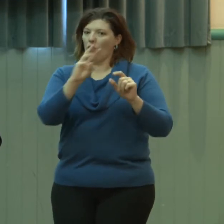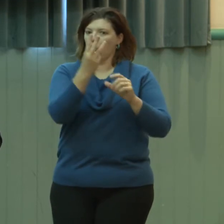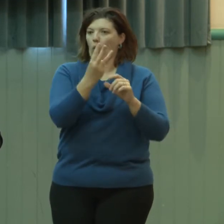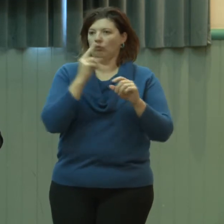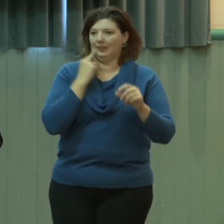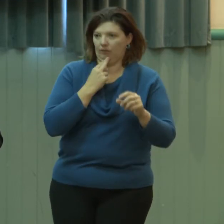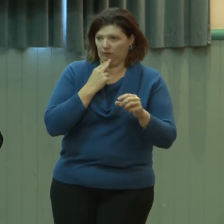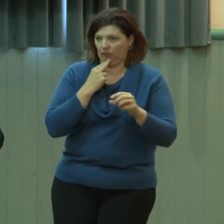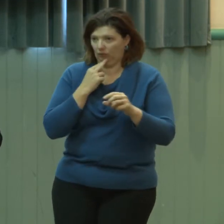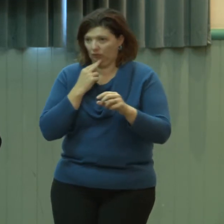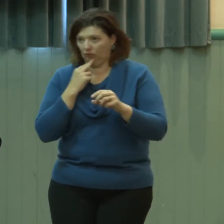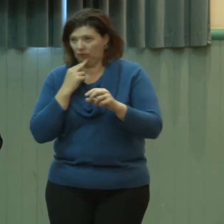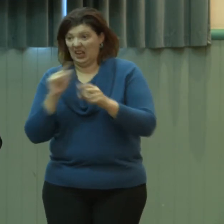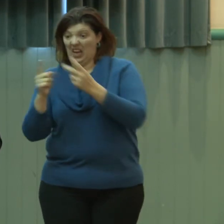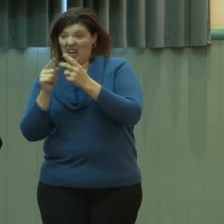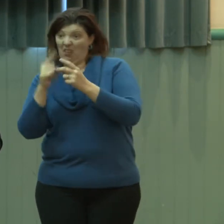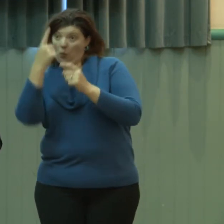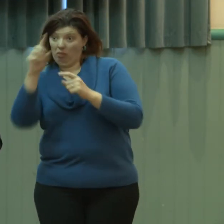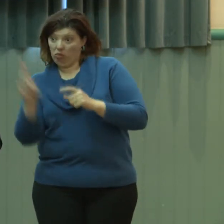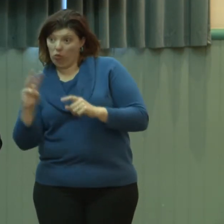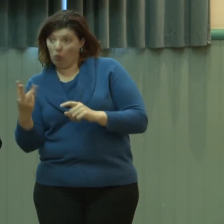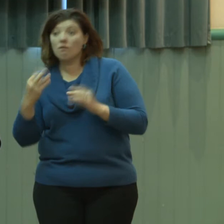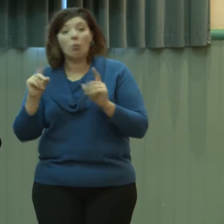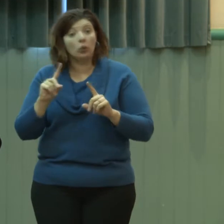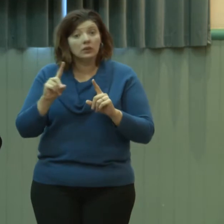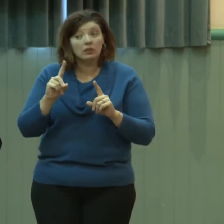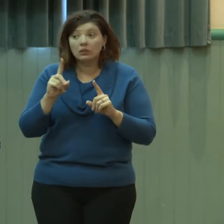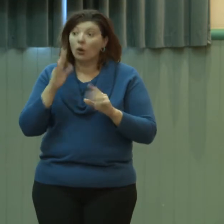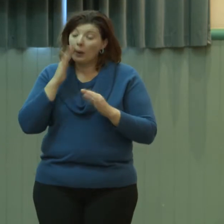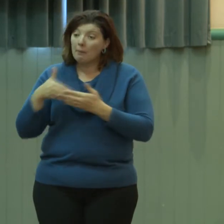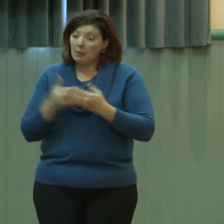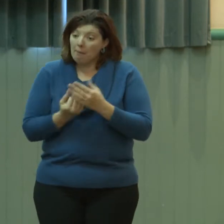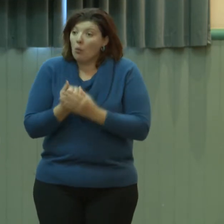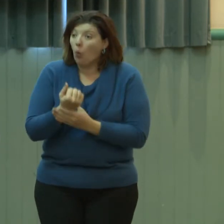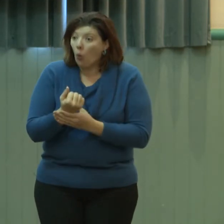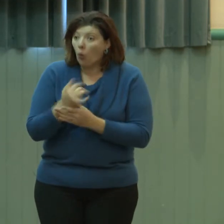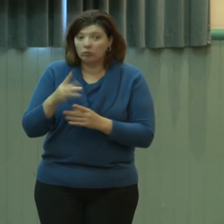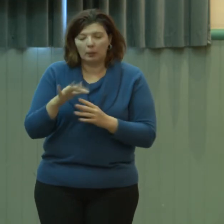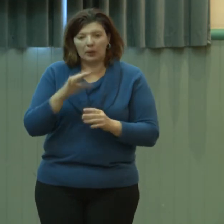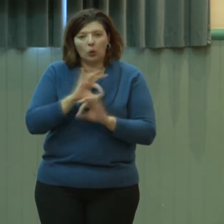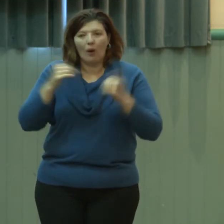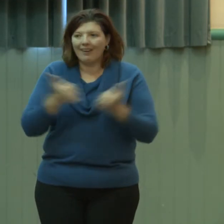trauma, so not getting enough oxygen during birth, having an infection during pregnancy,